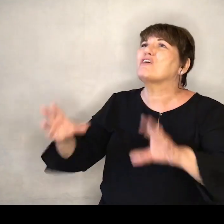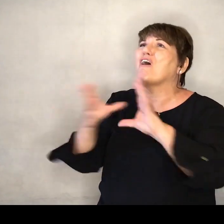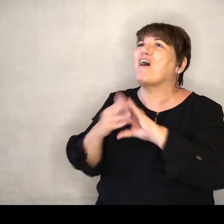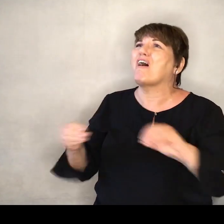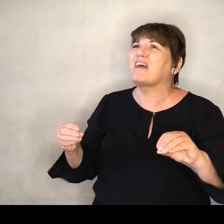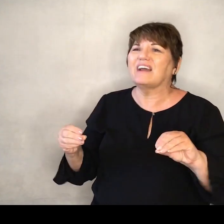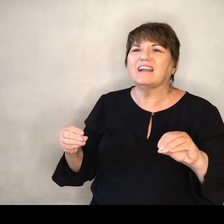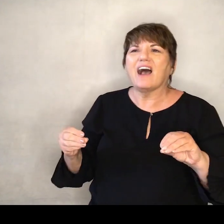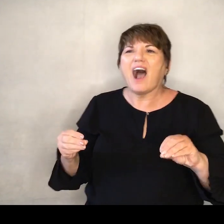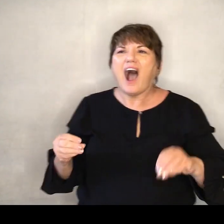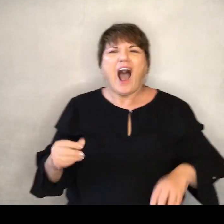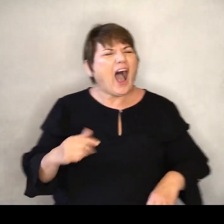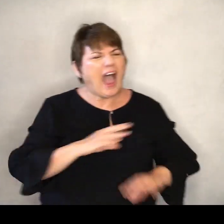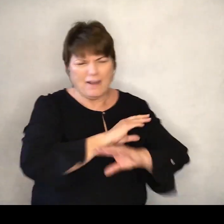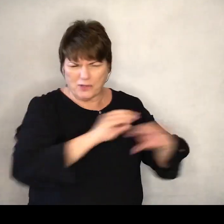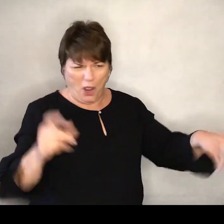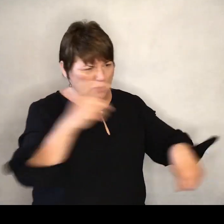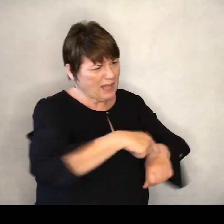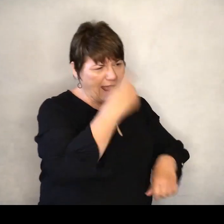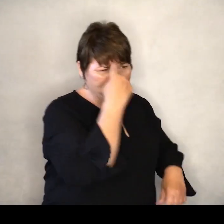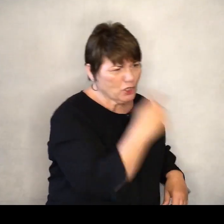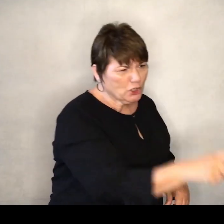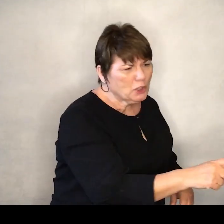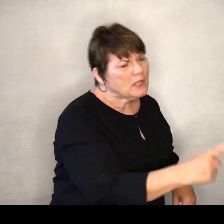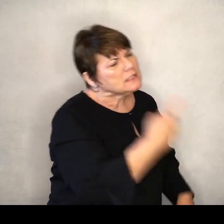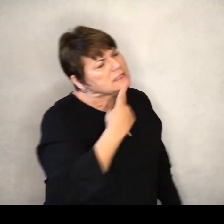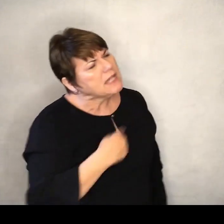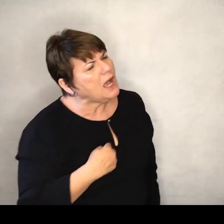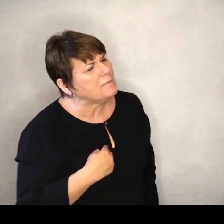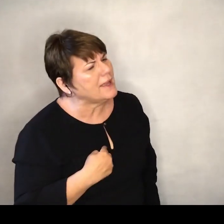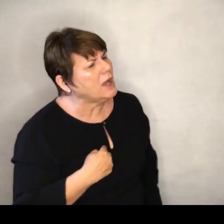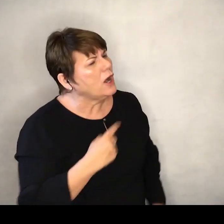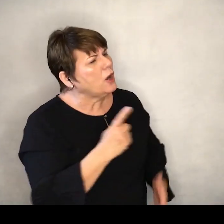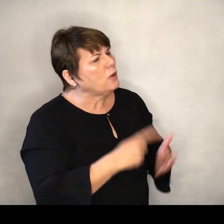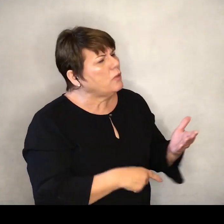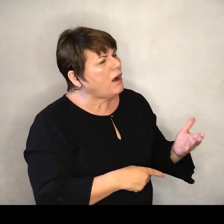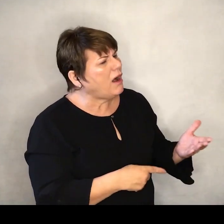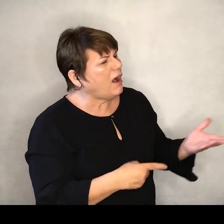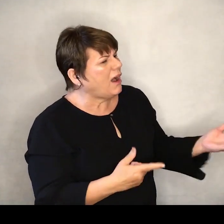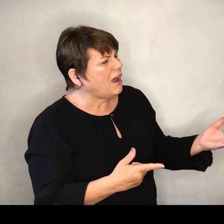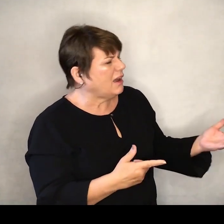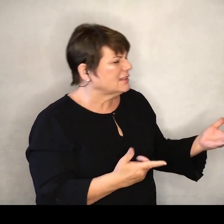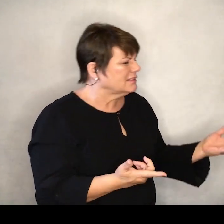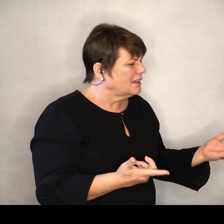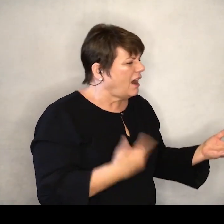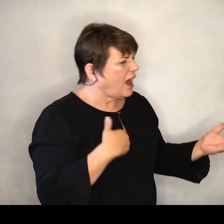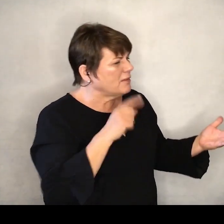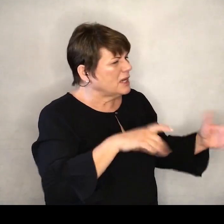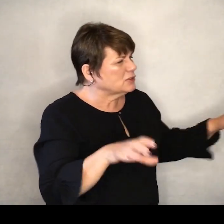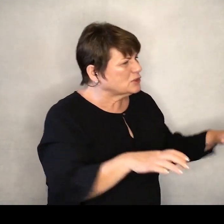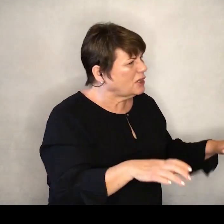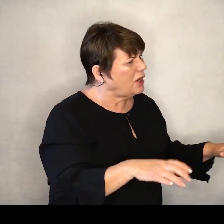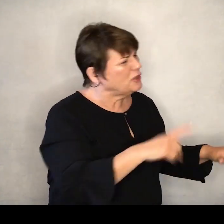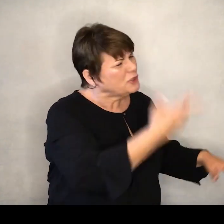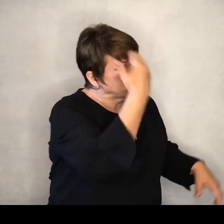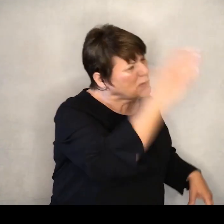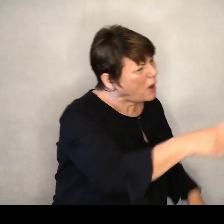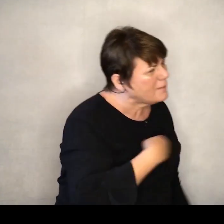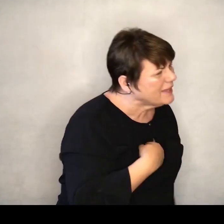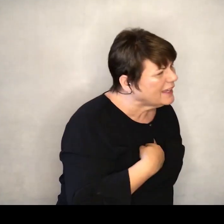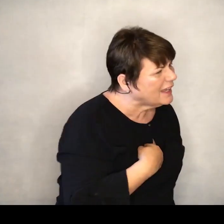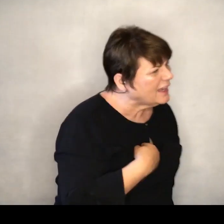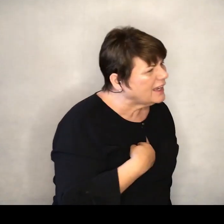I ain't got time for you telling me. But I'm not like you know me. Well, guess what?